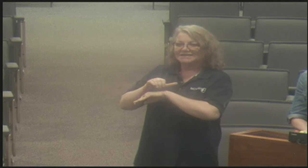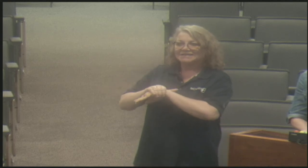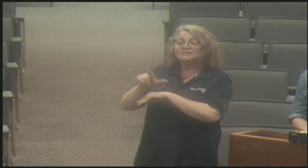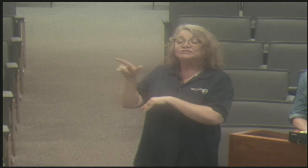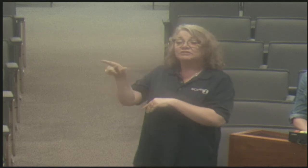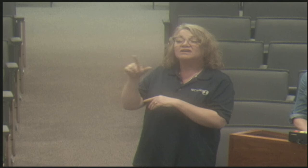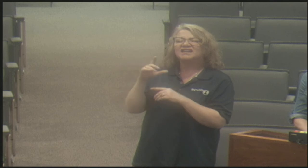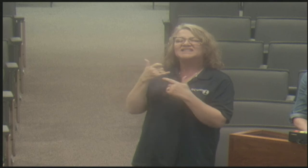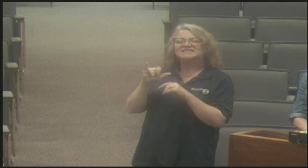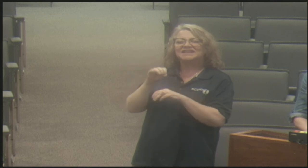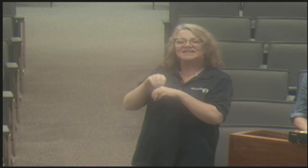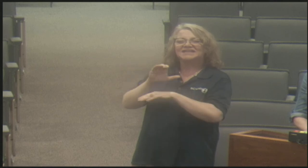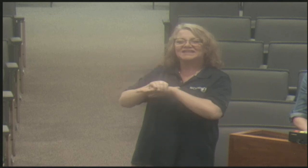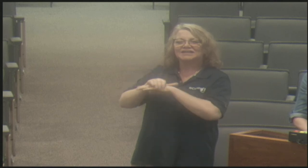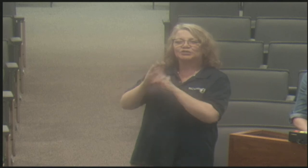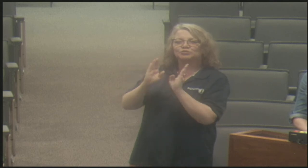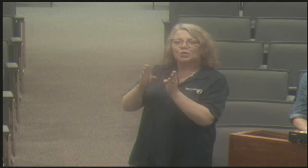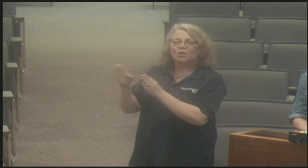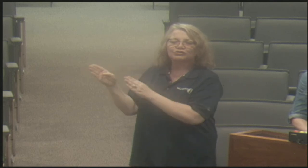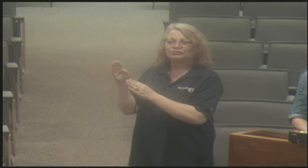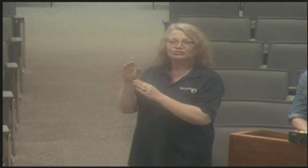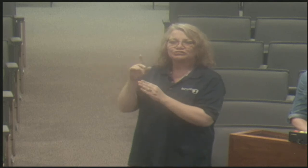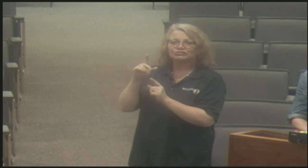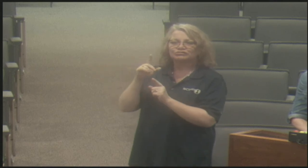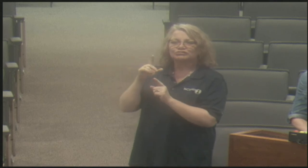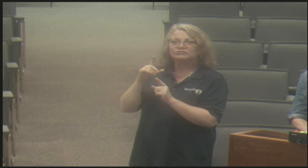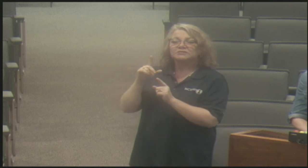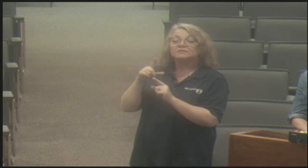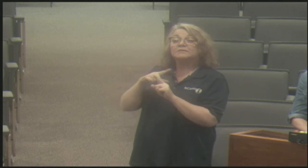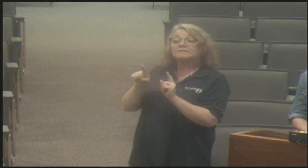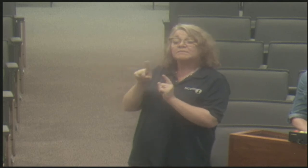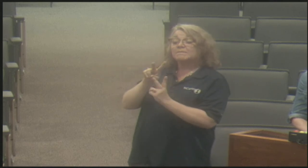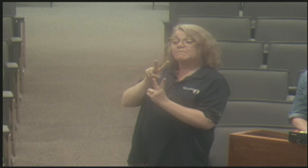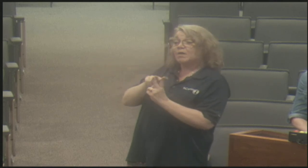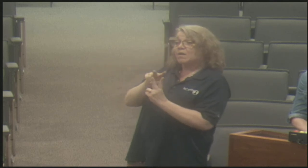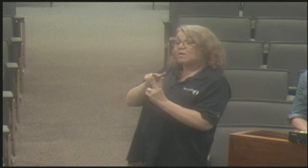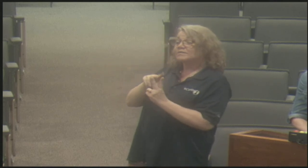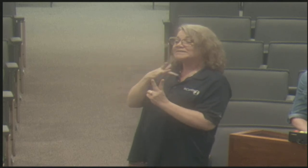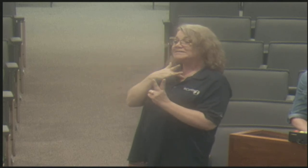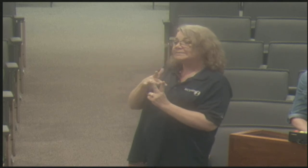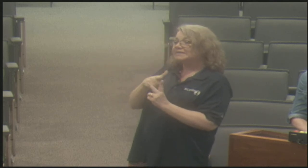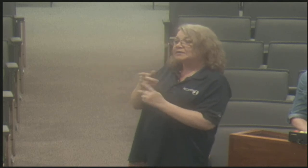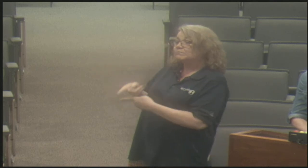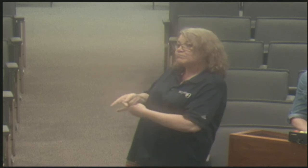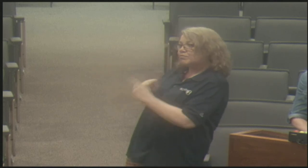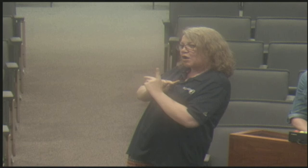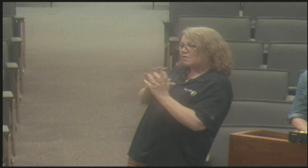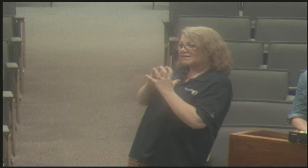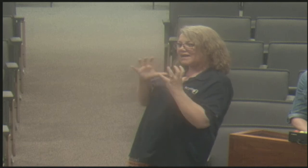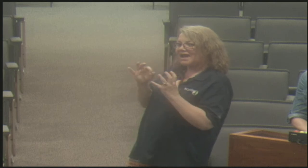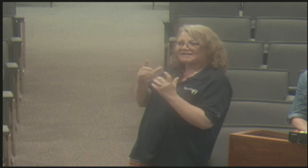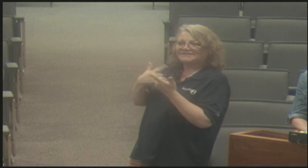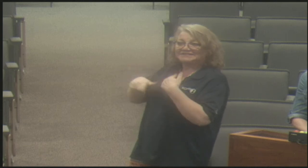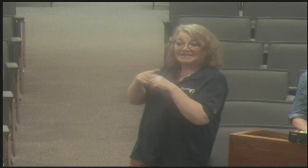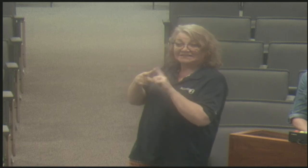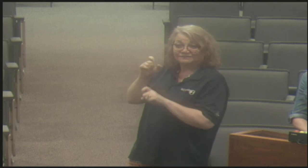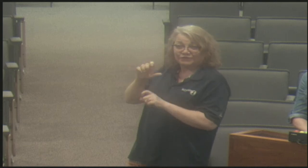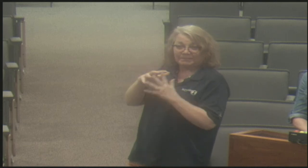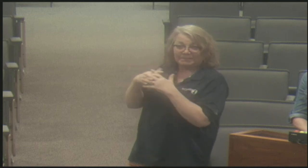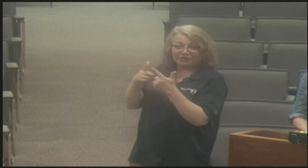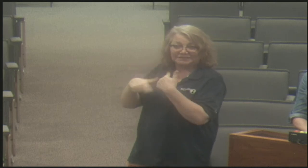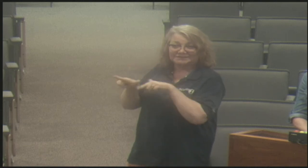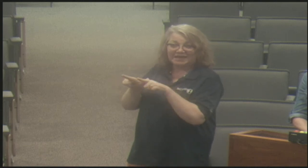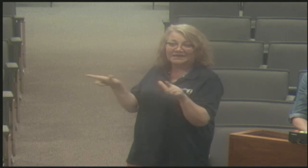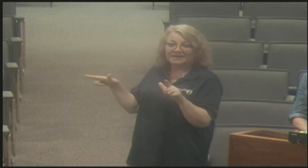Language, um, Pigeon Signed English, um, which is sign language in English order. Both of the C